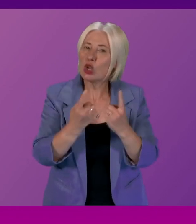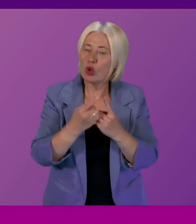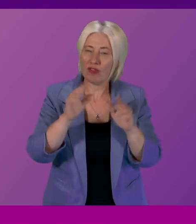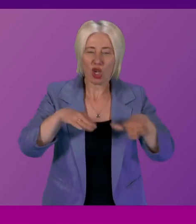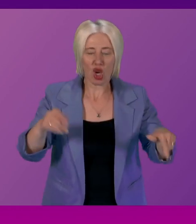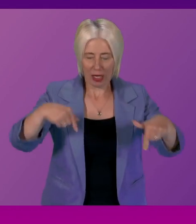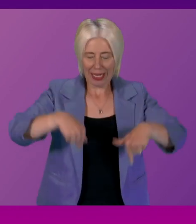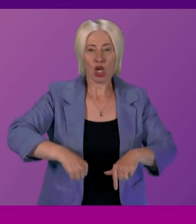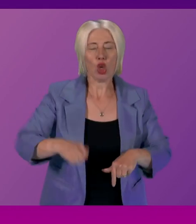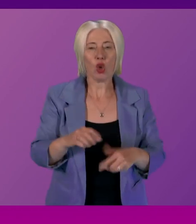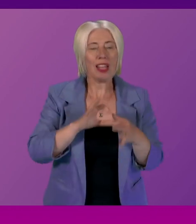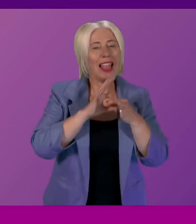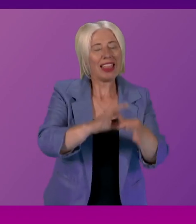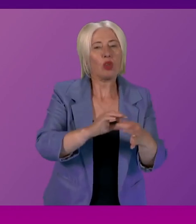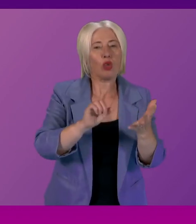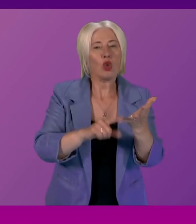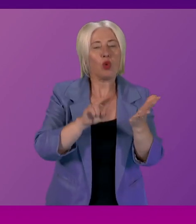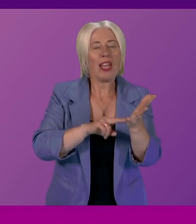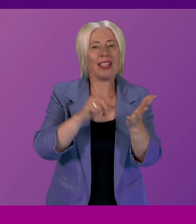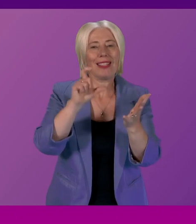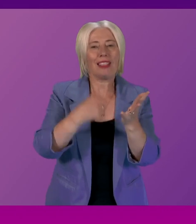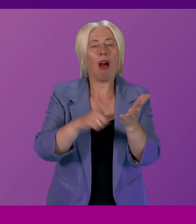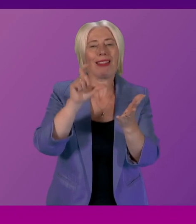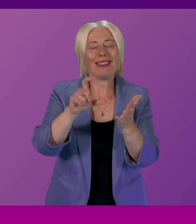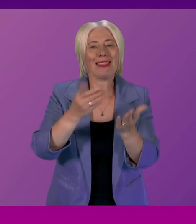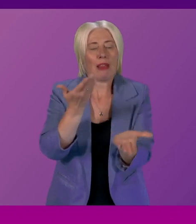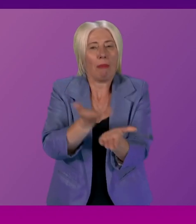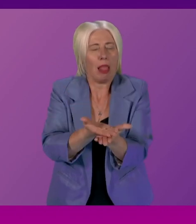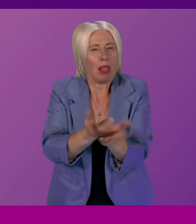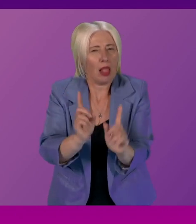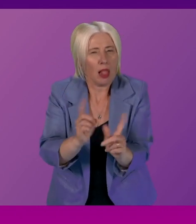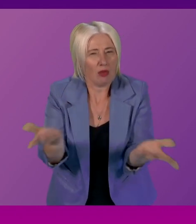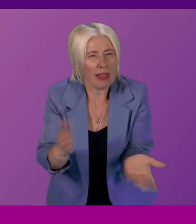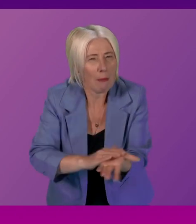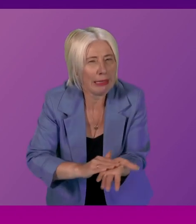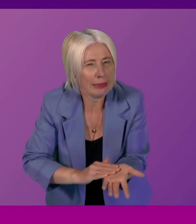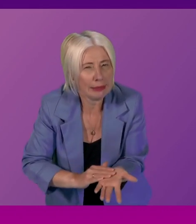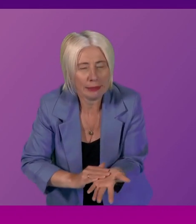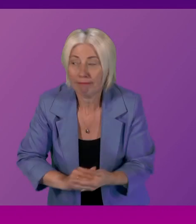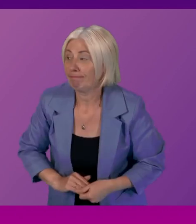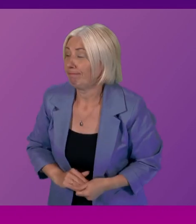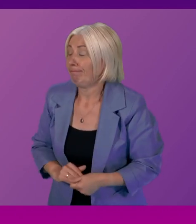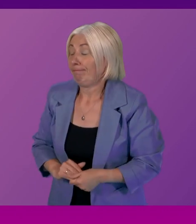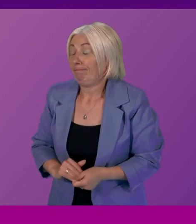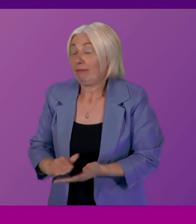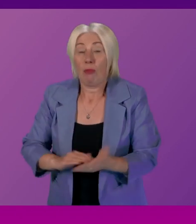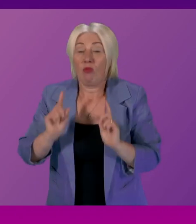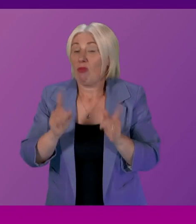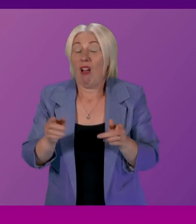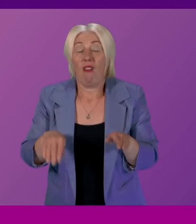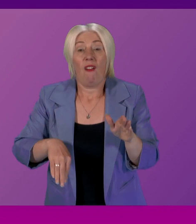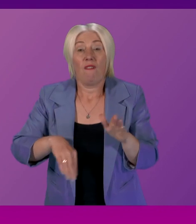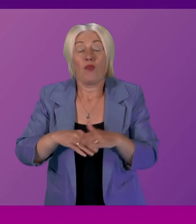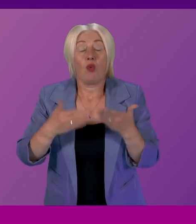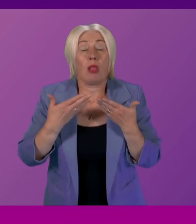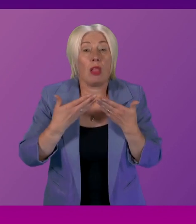in terms of the UNCRC Bill I suppose practically it means that we won't be able to give them the full range of coverage that